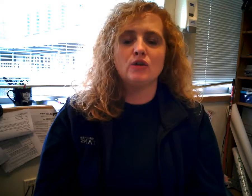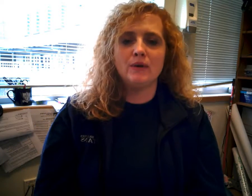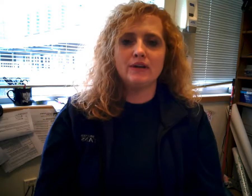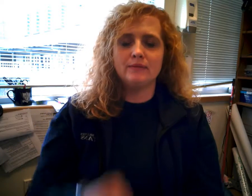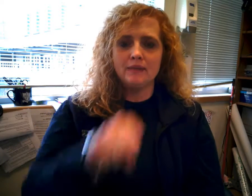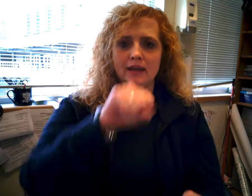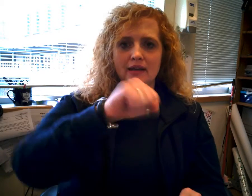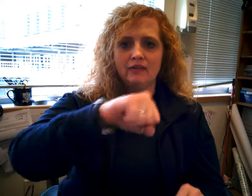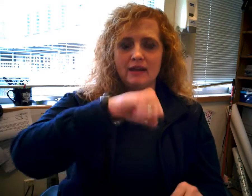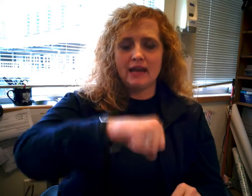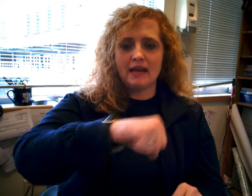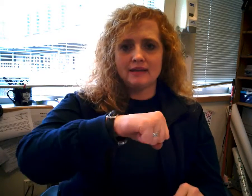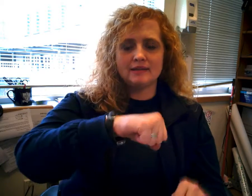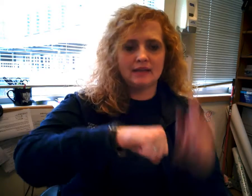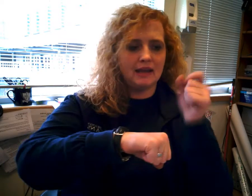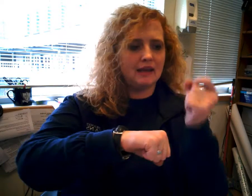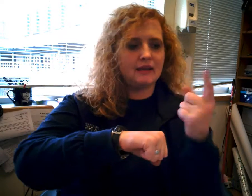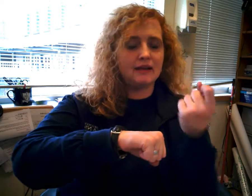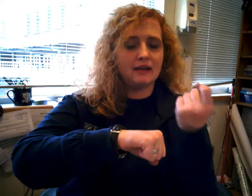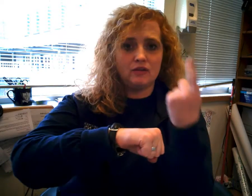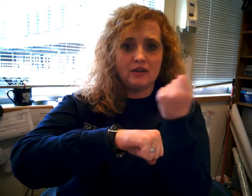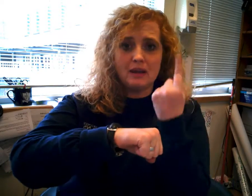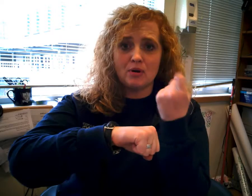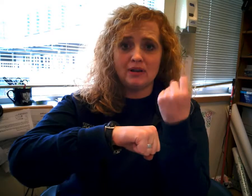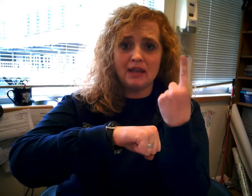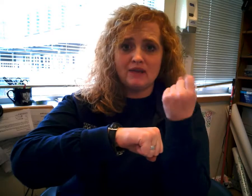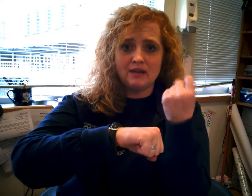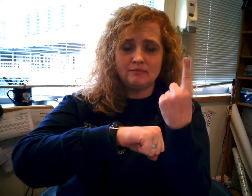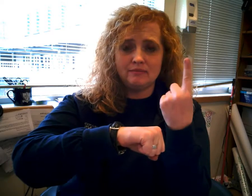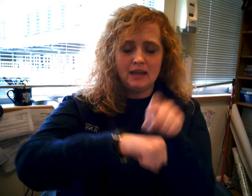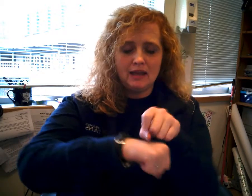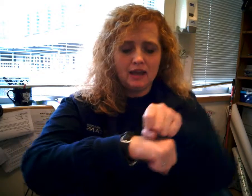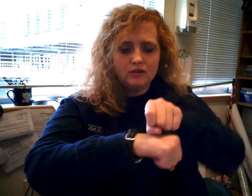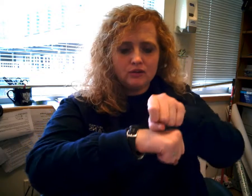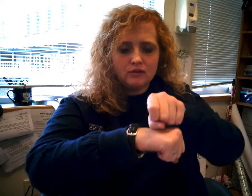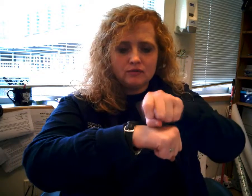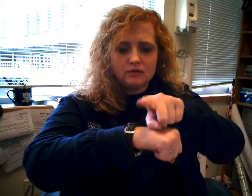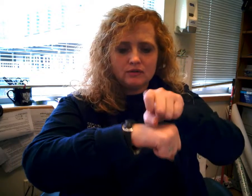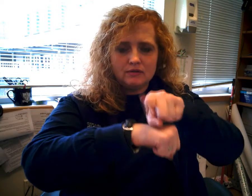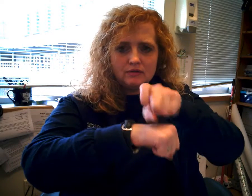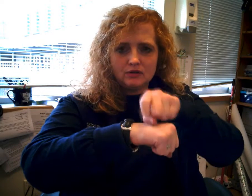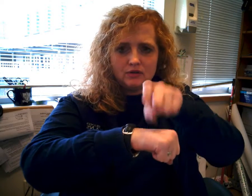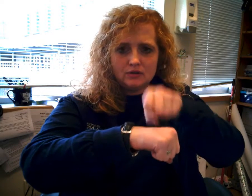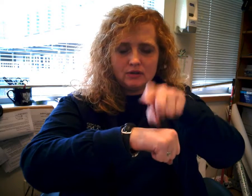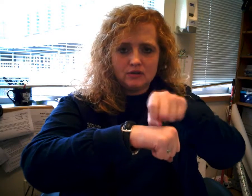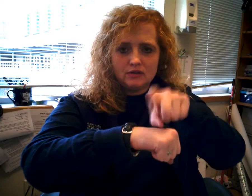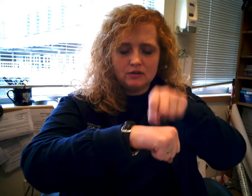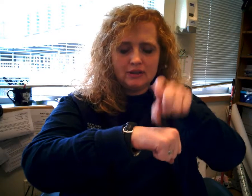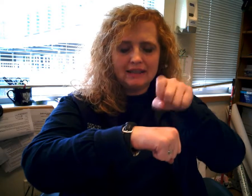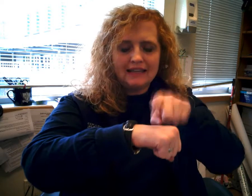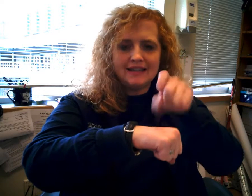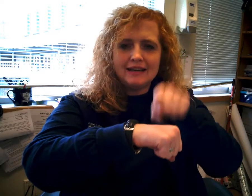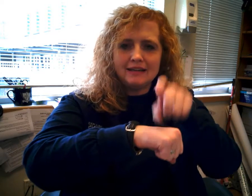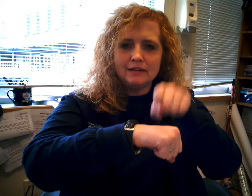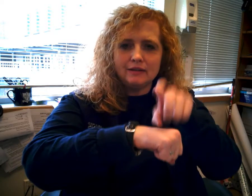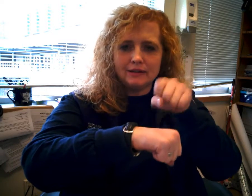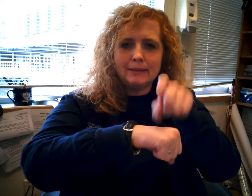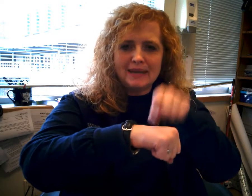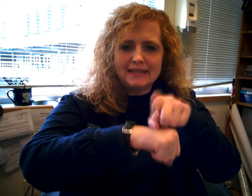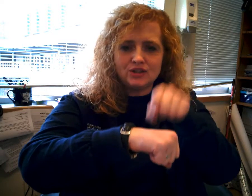Twitter is an S and, uh, the number 11. And you're, like, sending little, little messages.